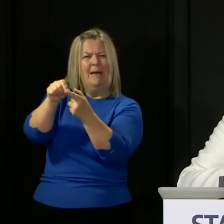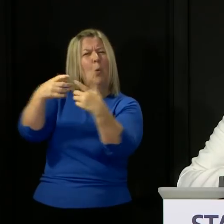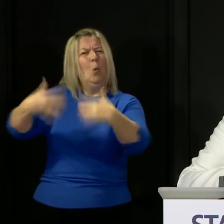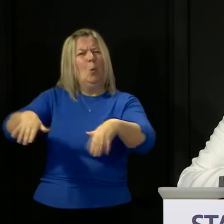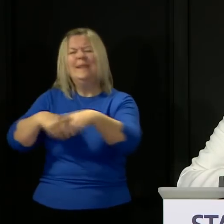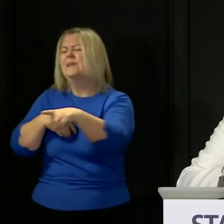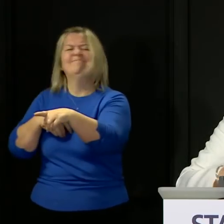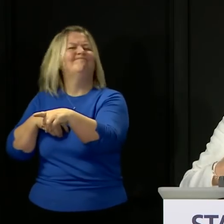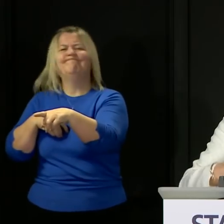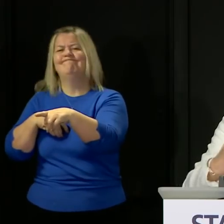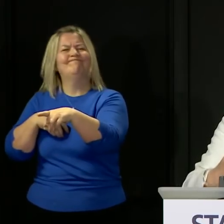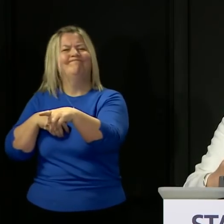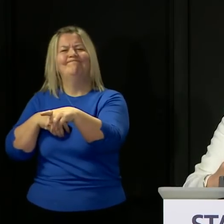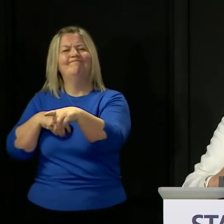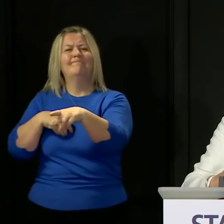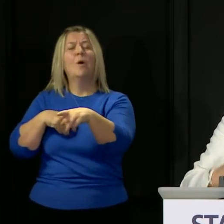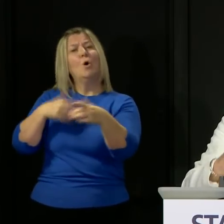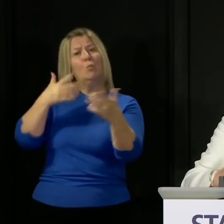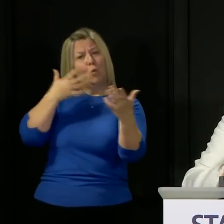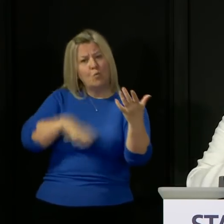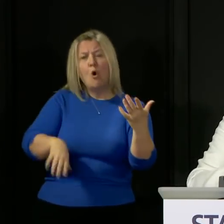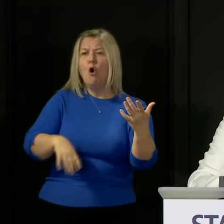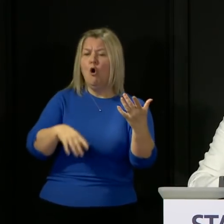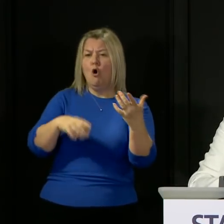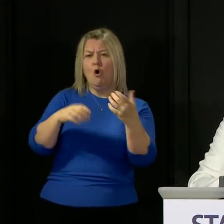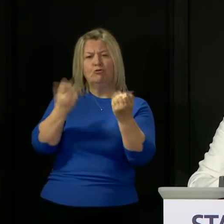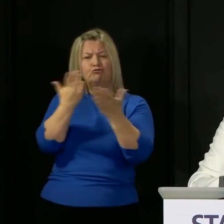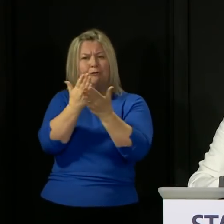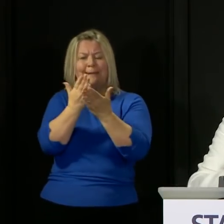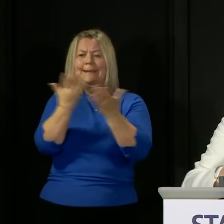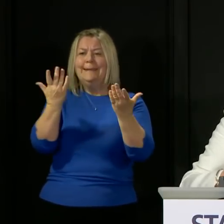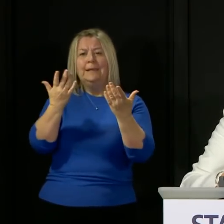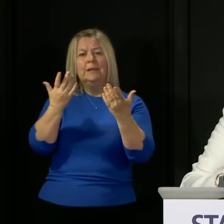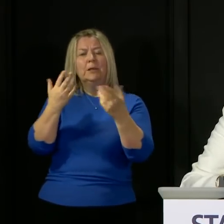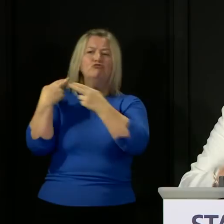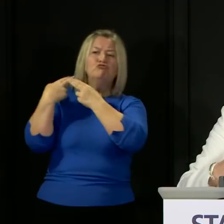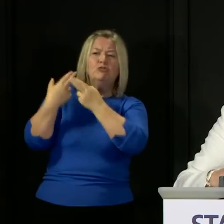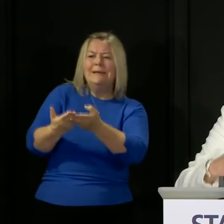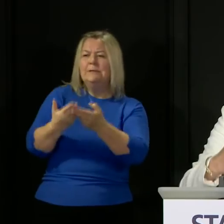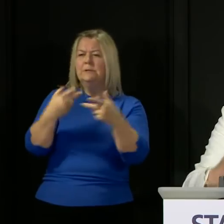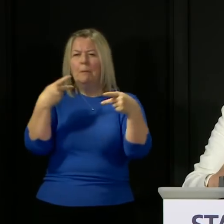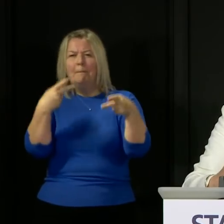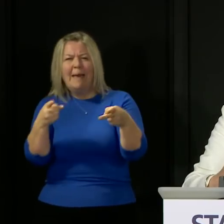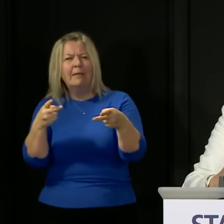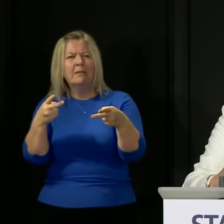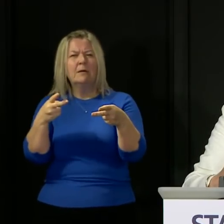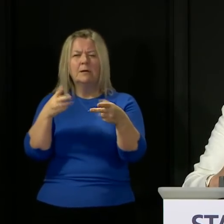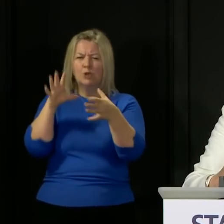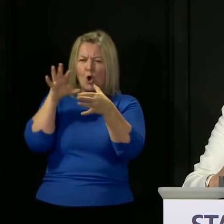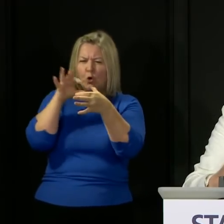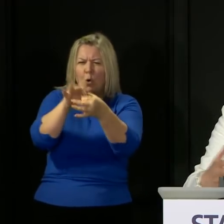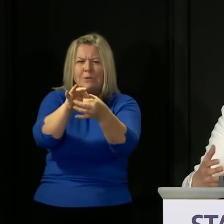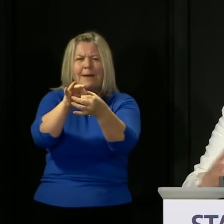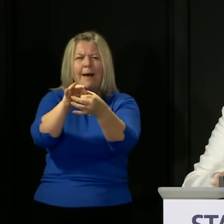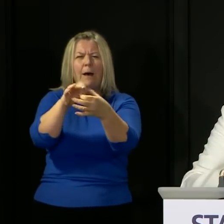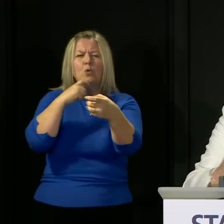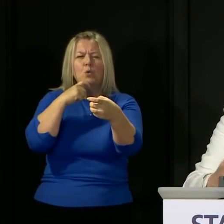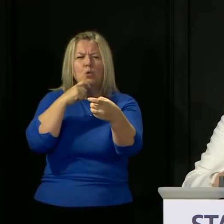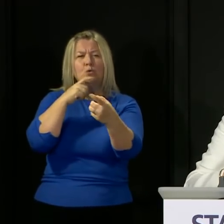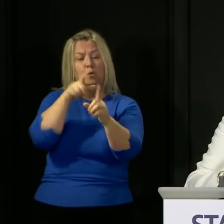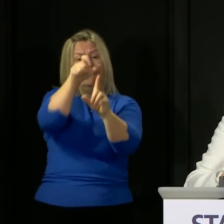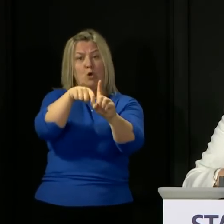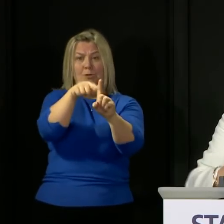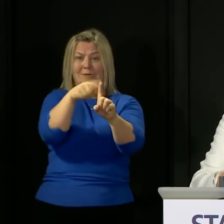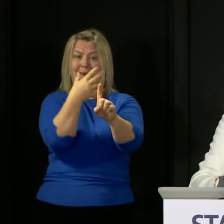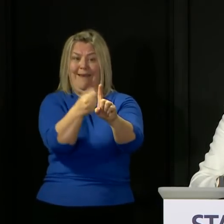decision to build a bottom-up system that is based on traditional methods of contact tracing and follow